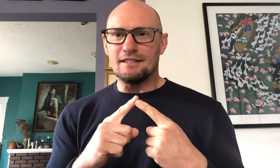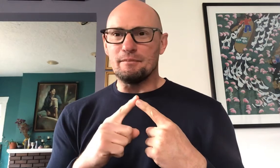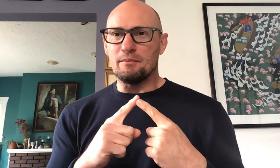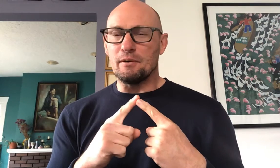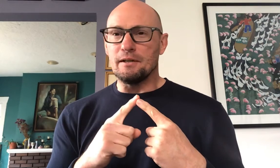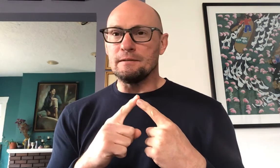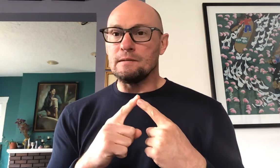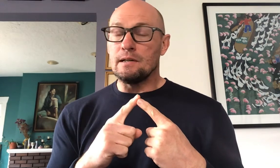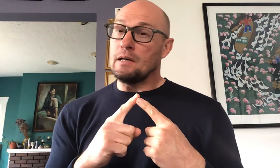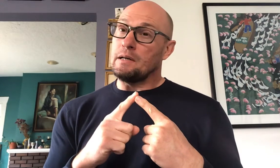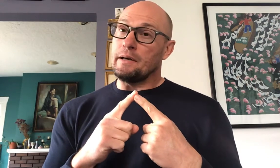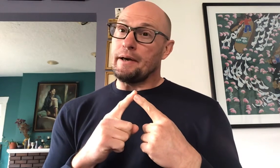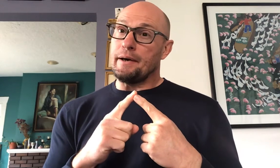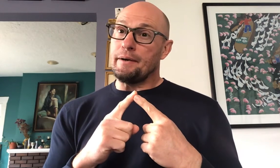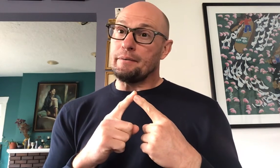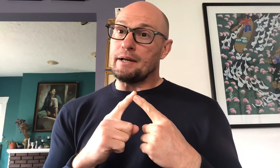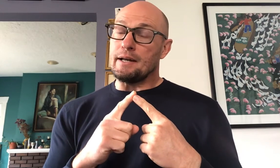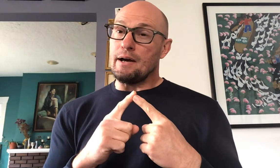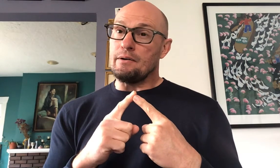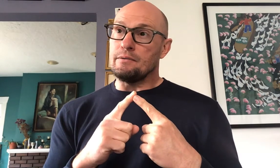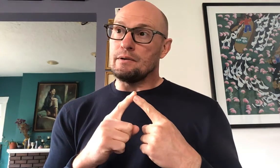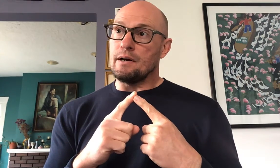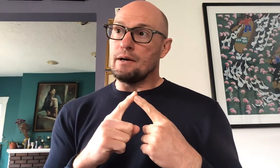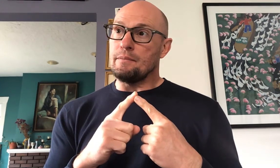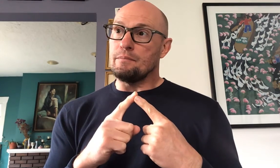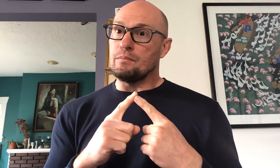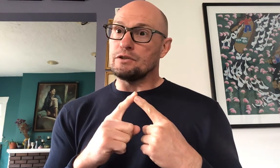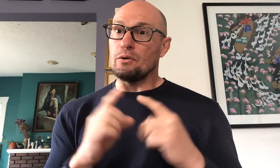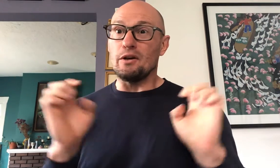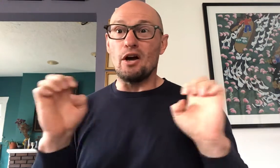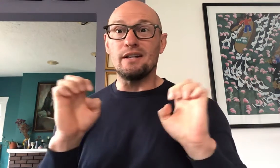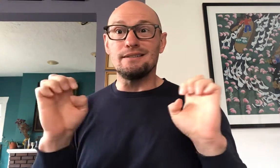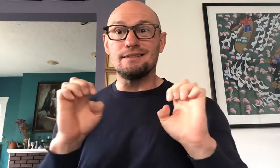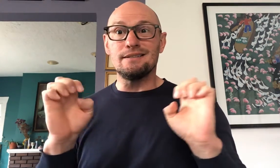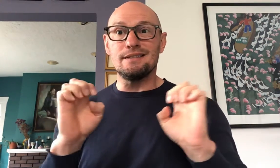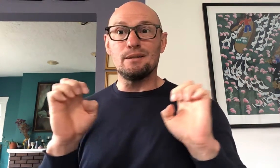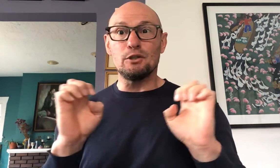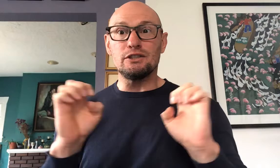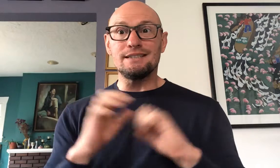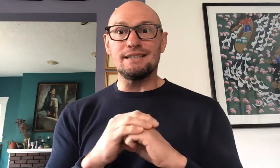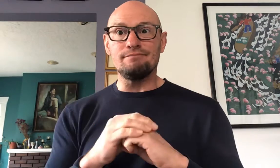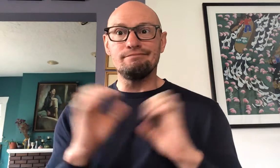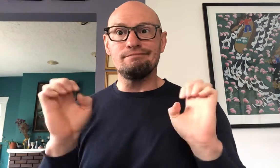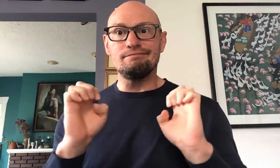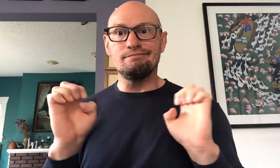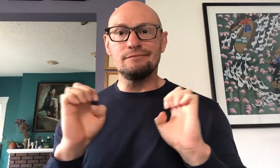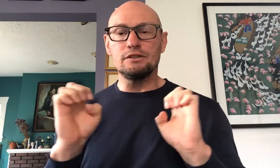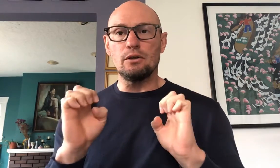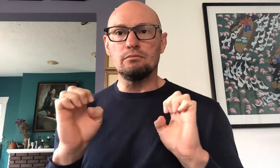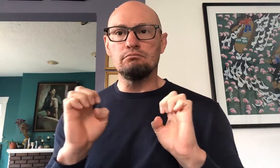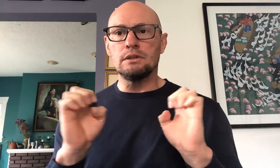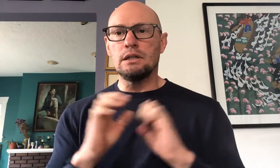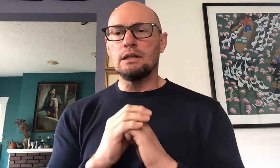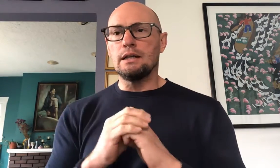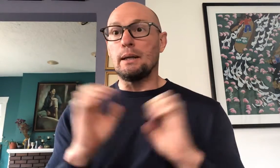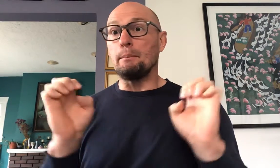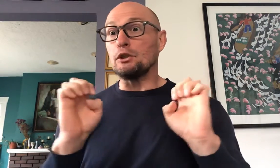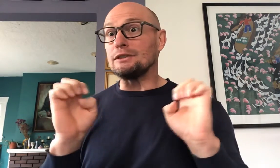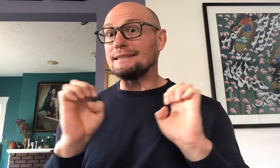number one uh right now um what's going on is an emergency so emergency